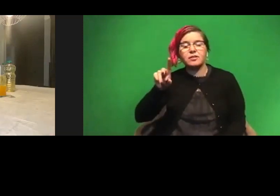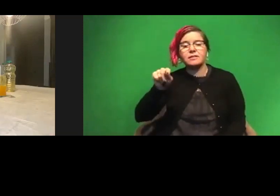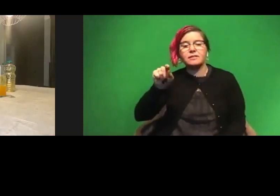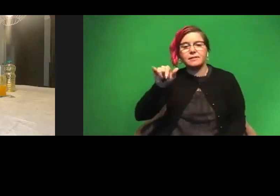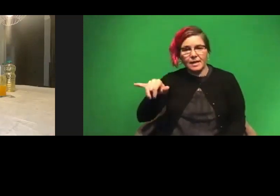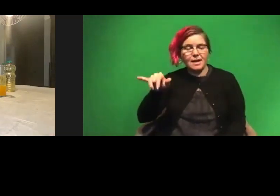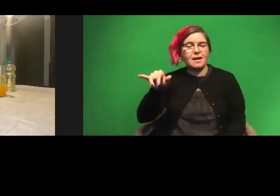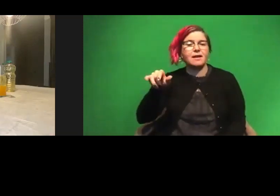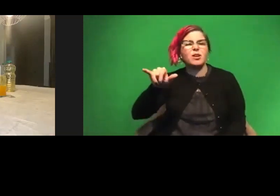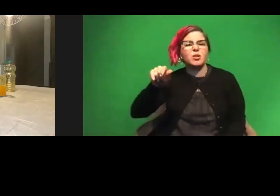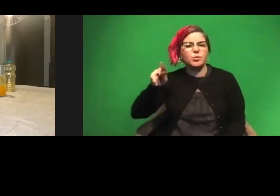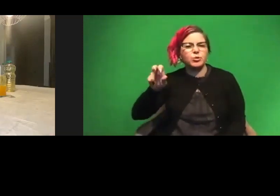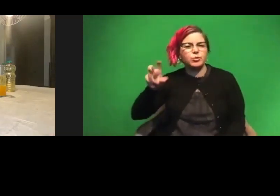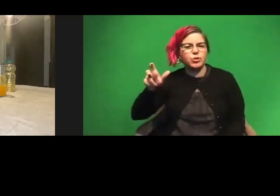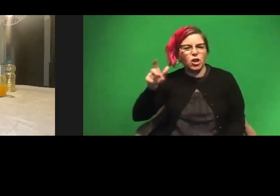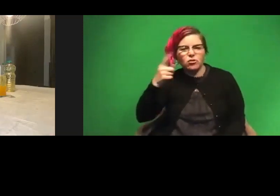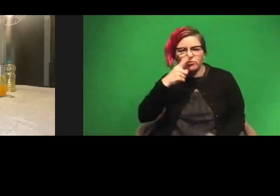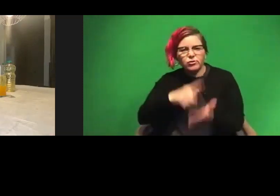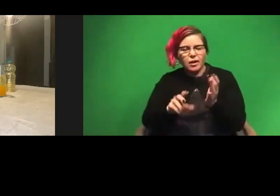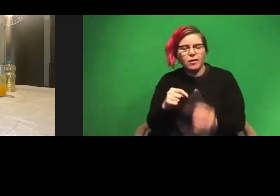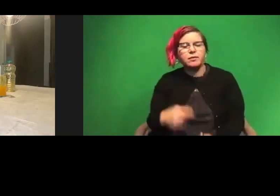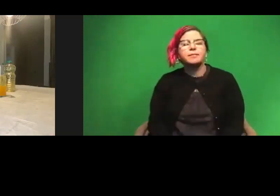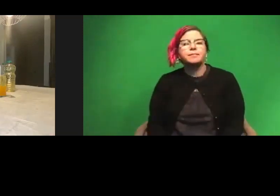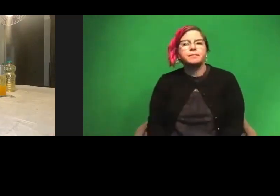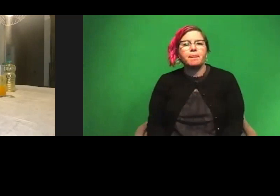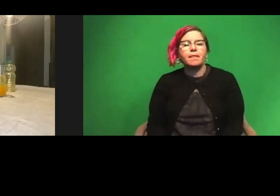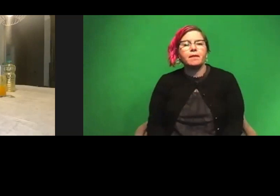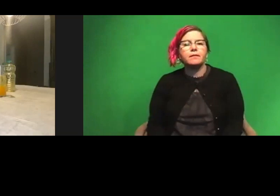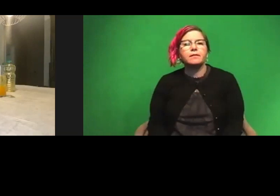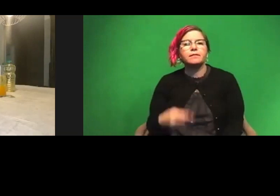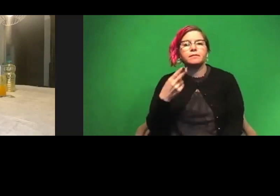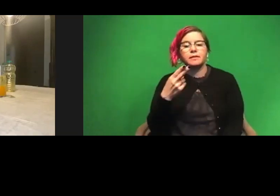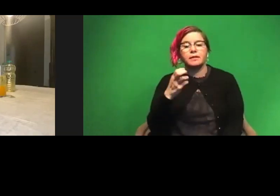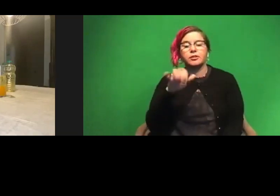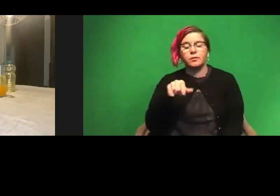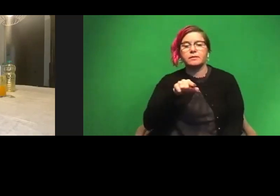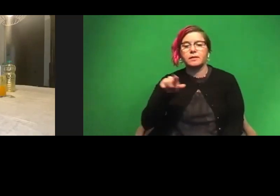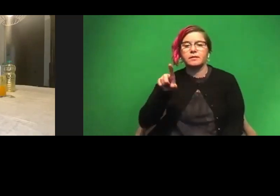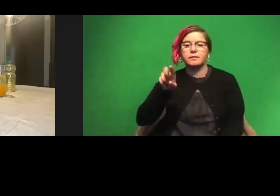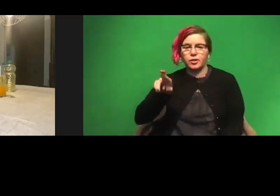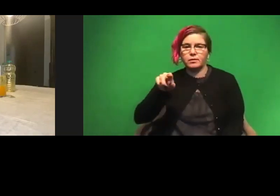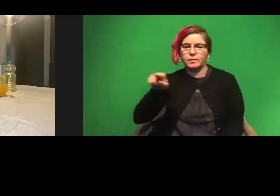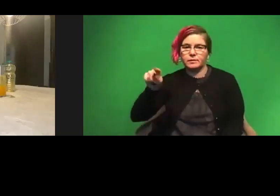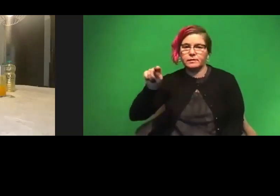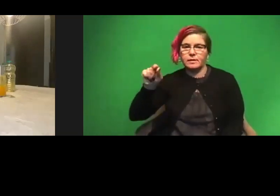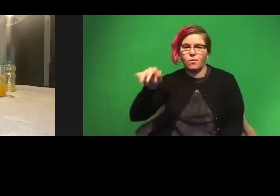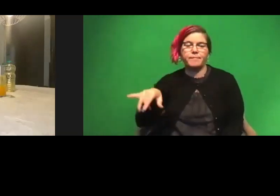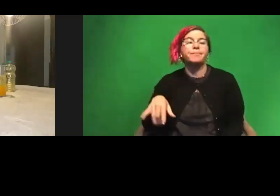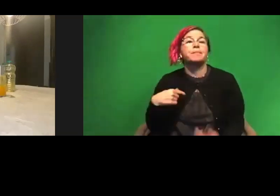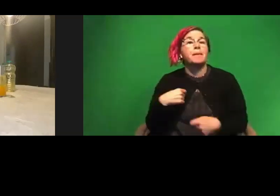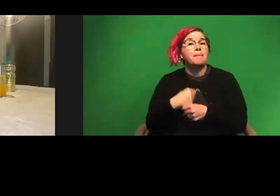Dr. and, um, Tay. And it's H-E-Y space D-R space T-A-Y. I made a